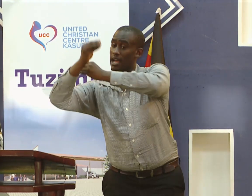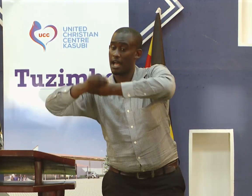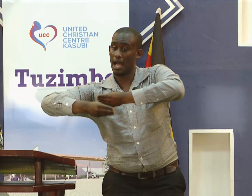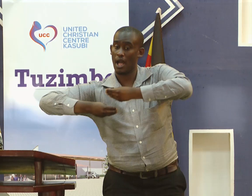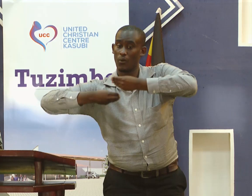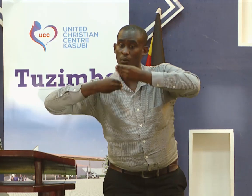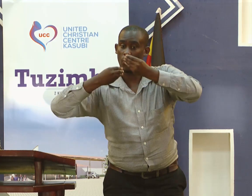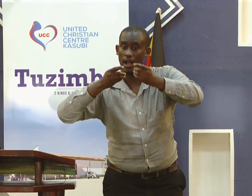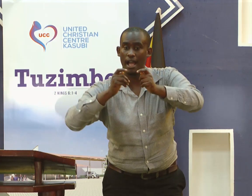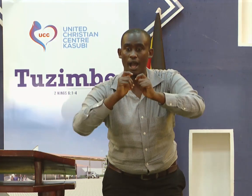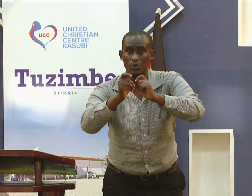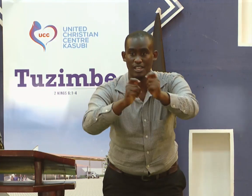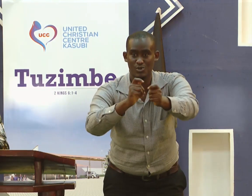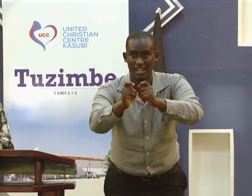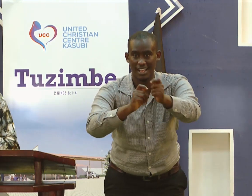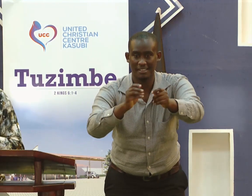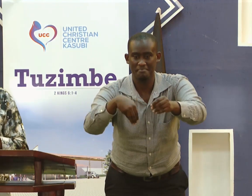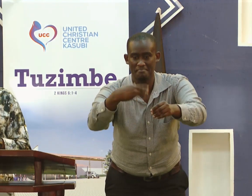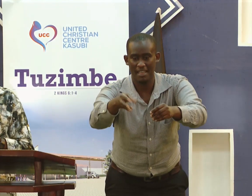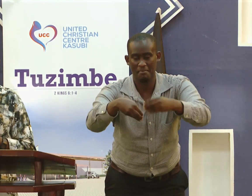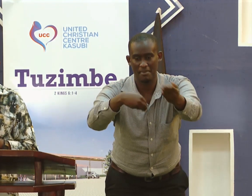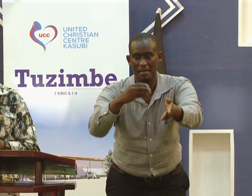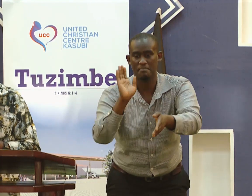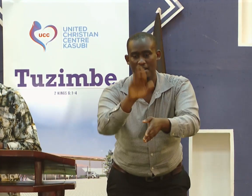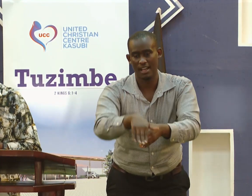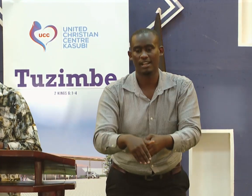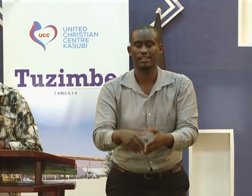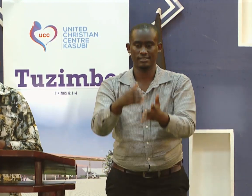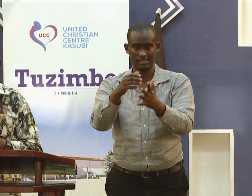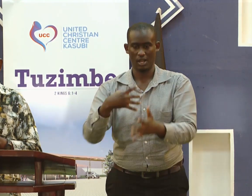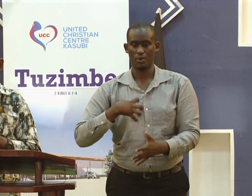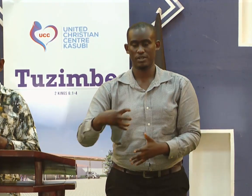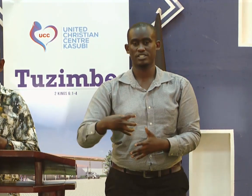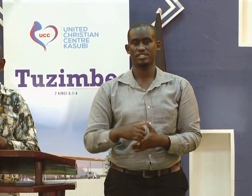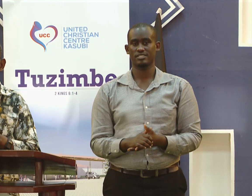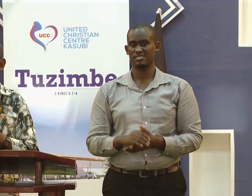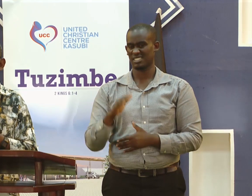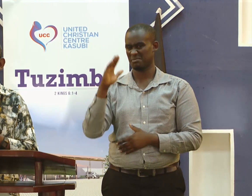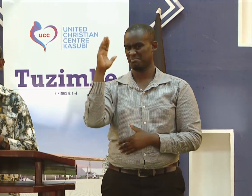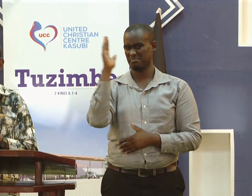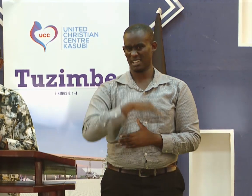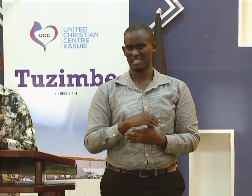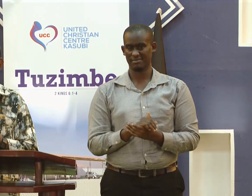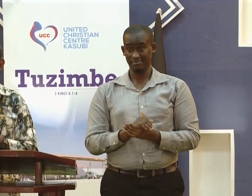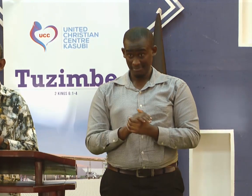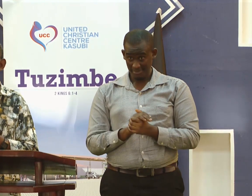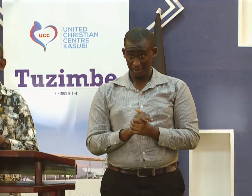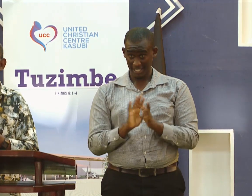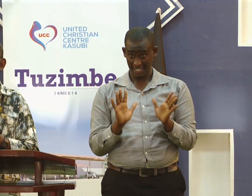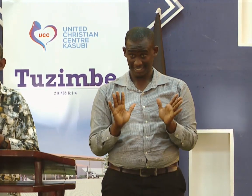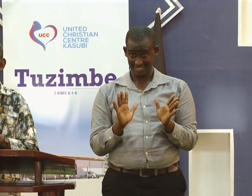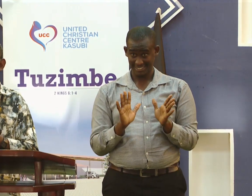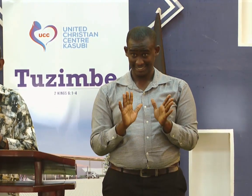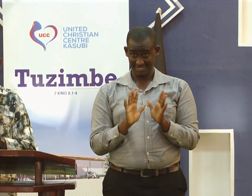a curse. And they always say that if you do any act of righteousness. God must reward you